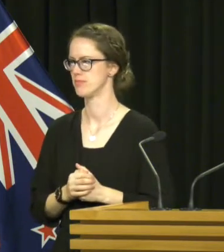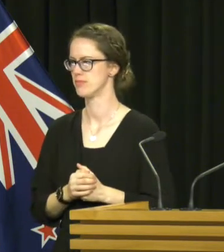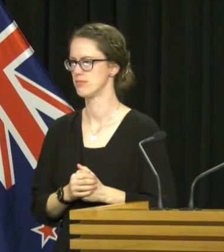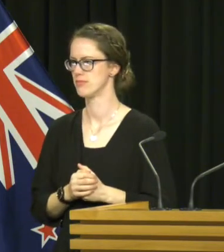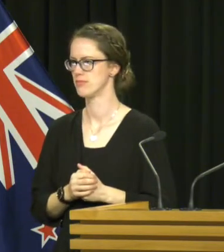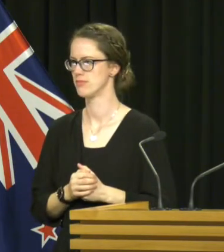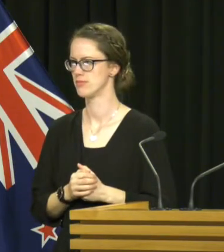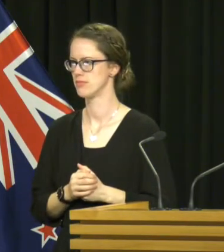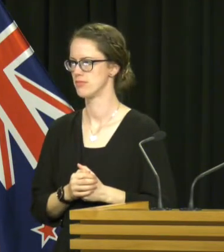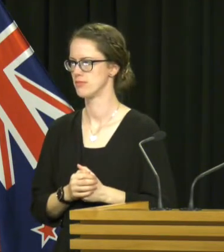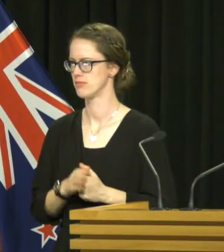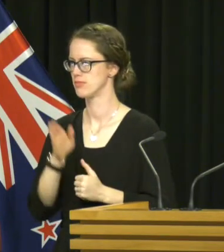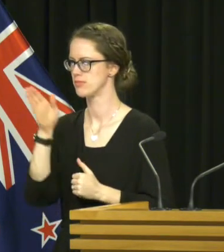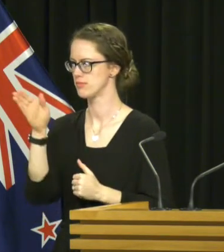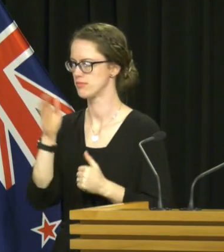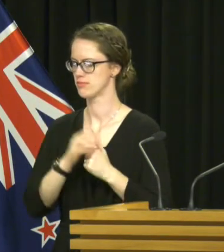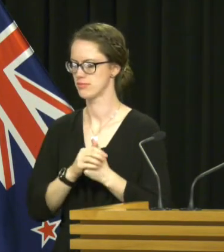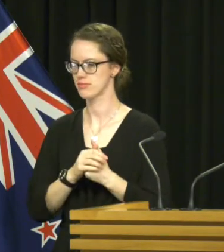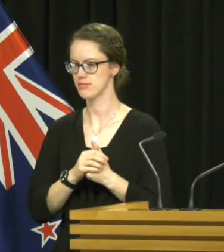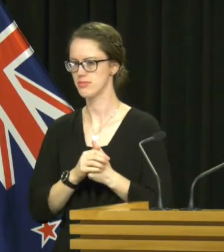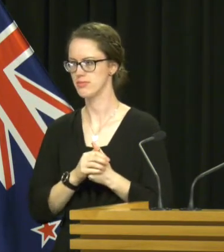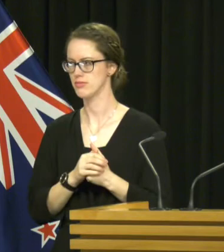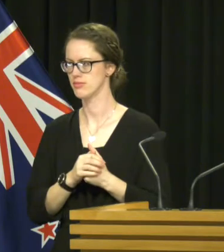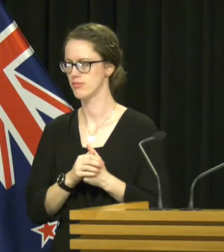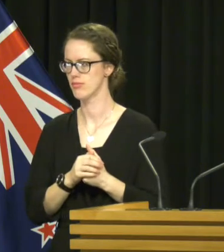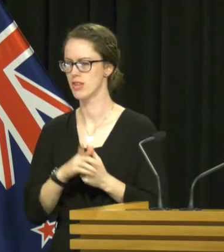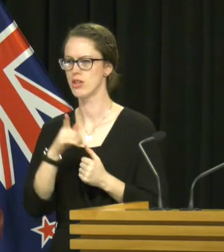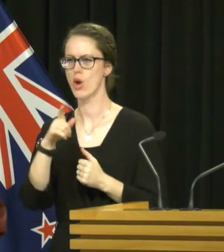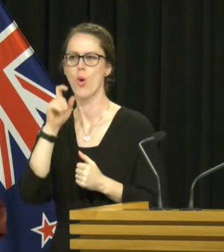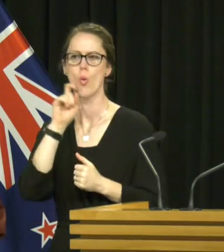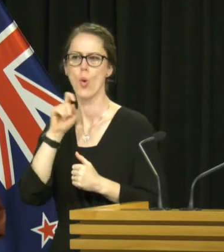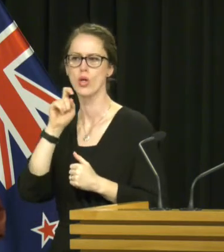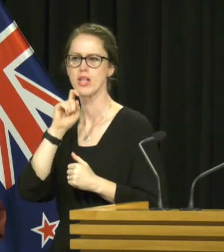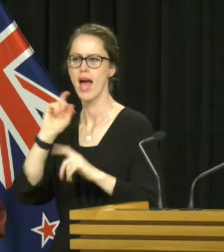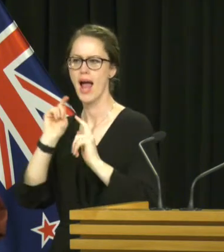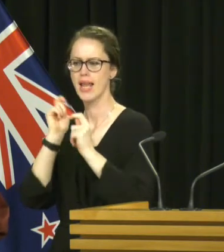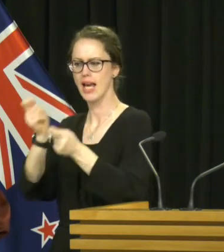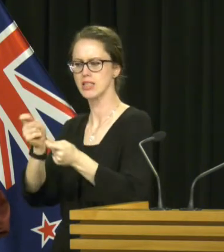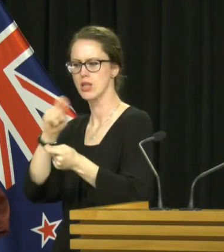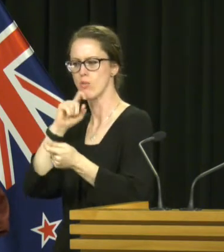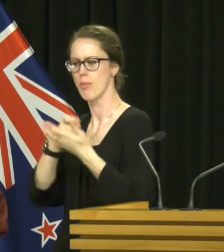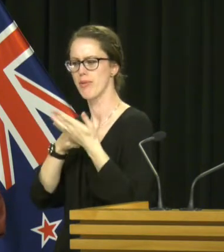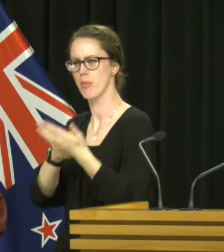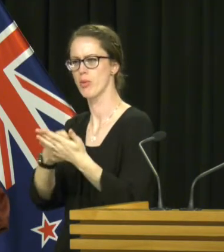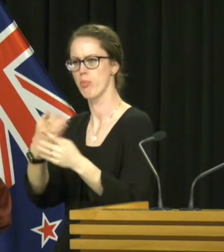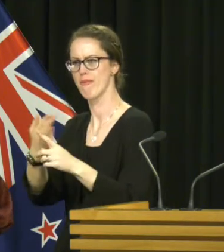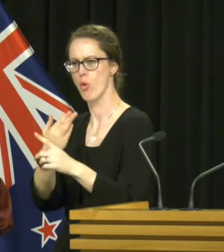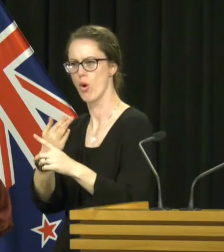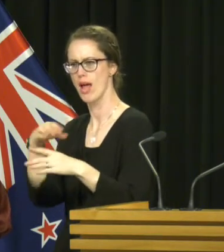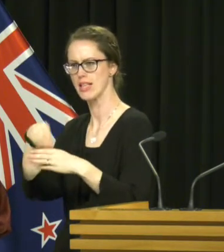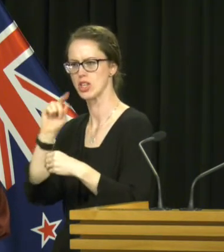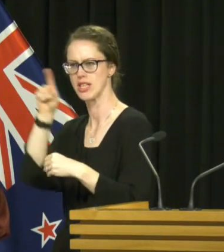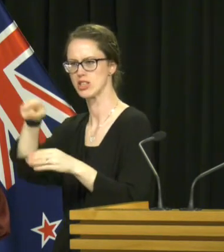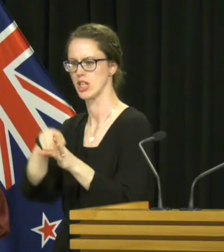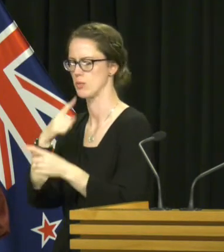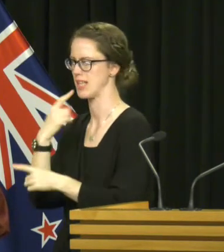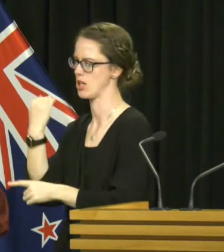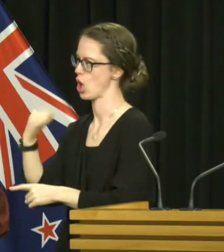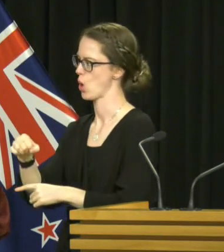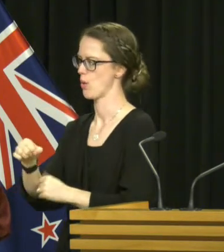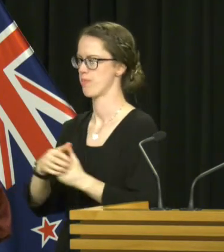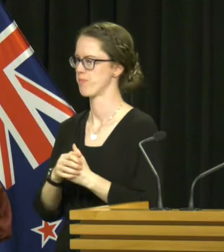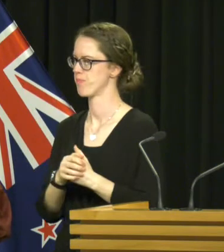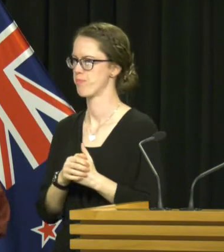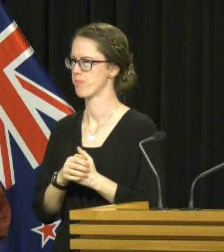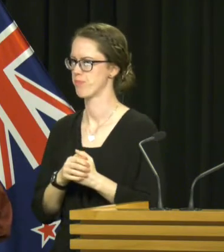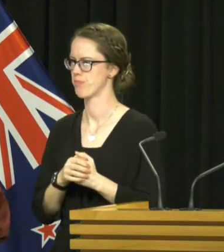any chance of reports back on the water allocation would come before the election next year? I would say that no, no,